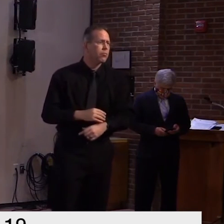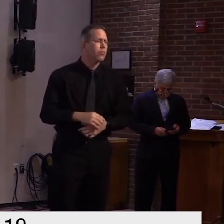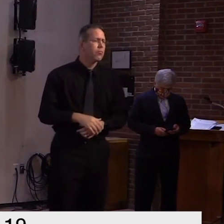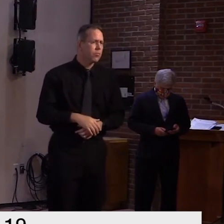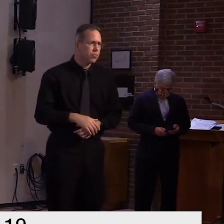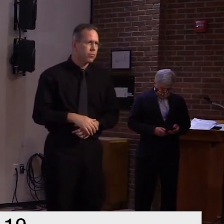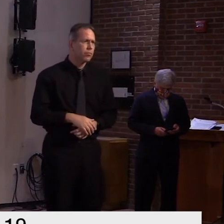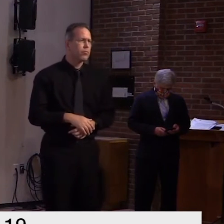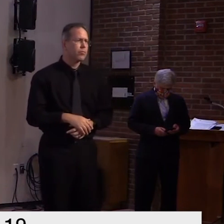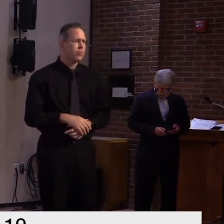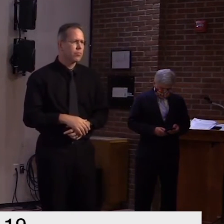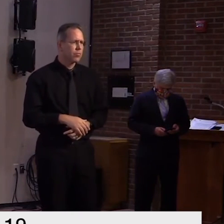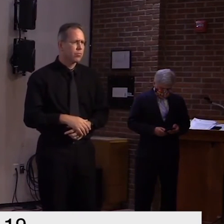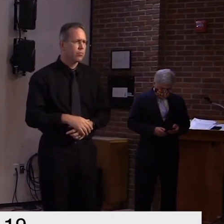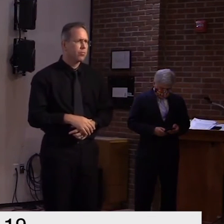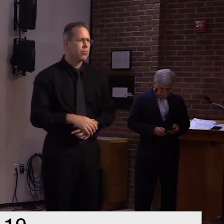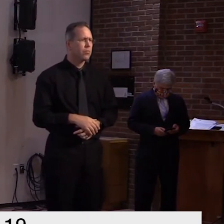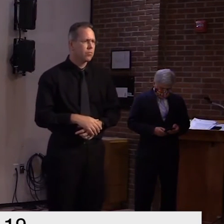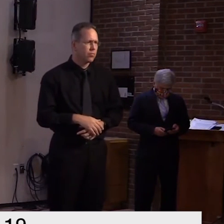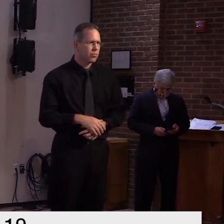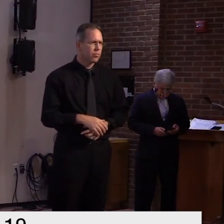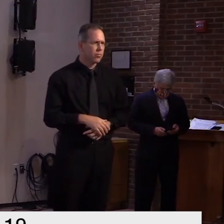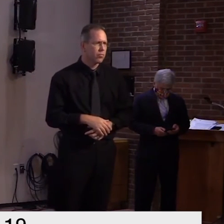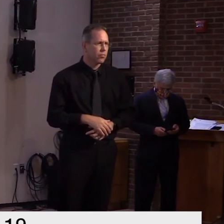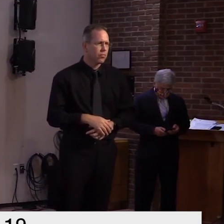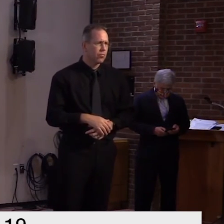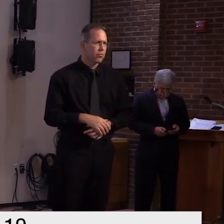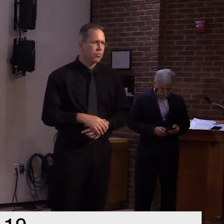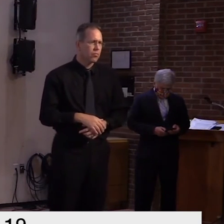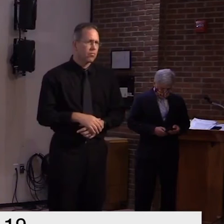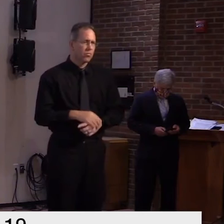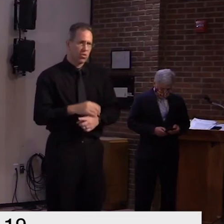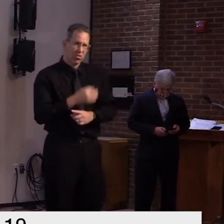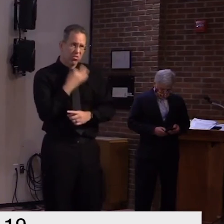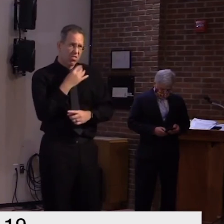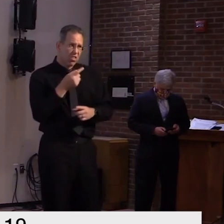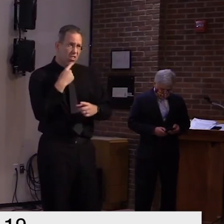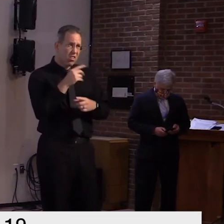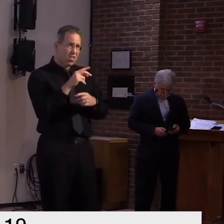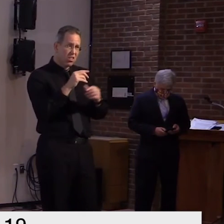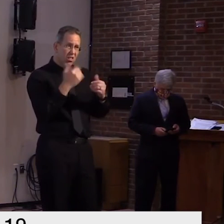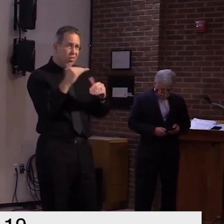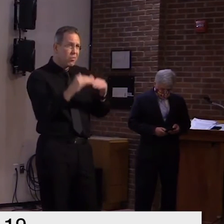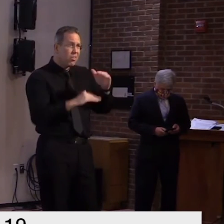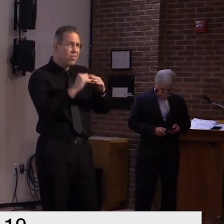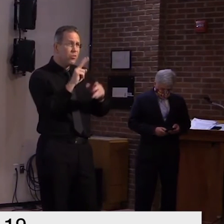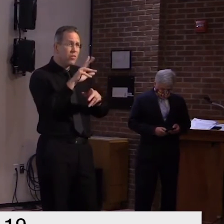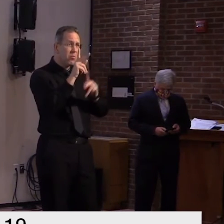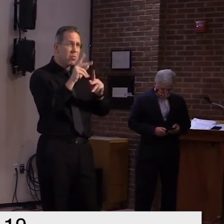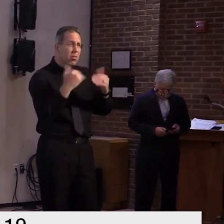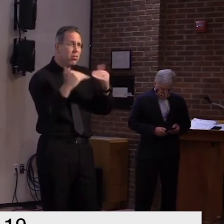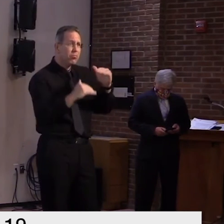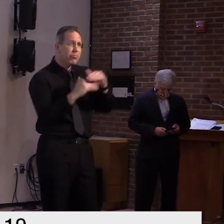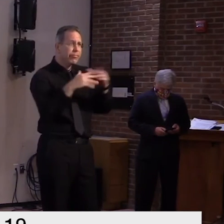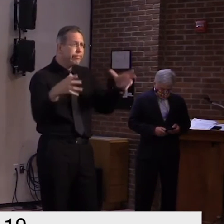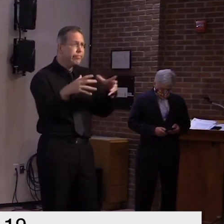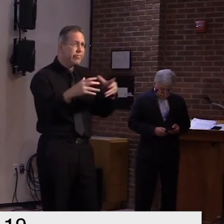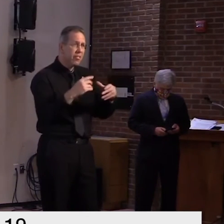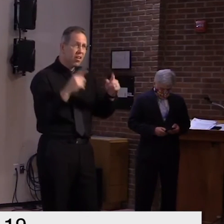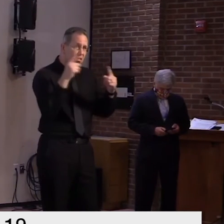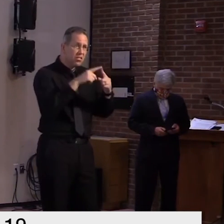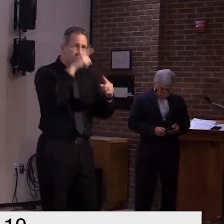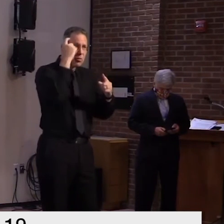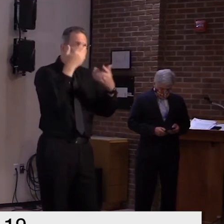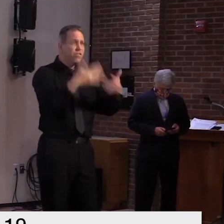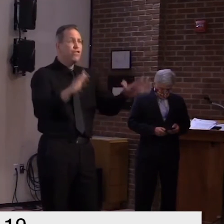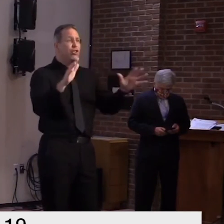expected to last for the entire summer that's correct if we continue to see we're moving in right direction so i would anticipate that